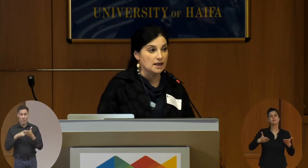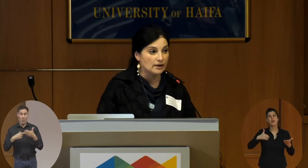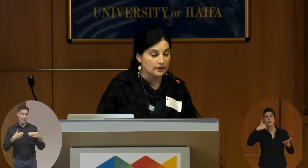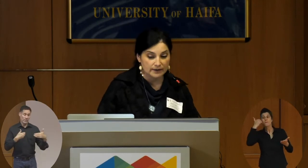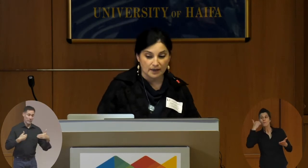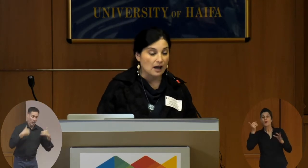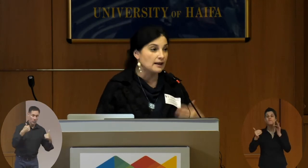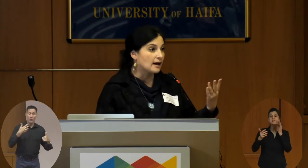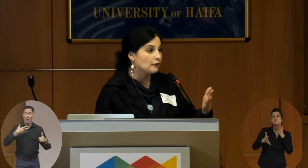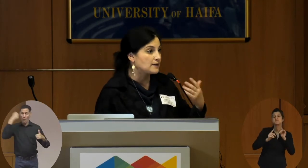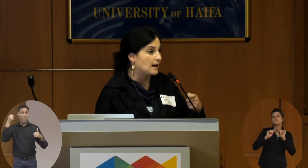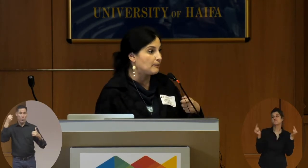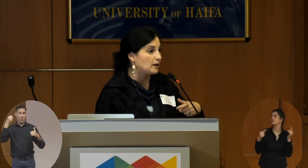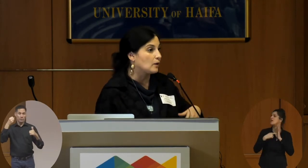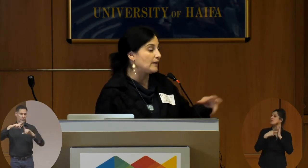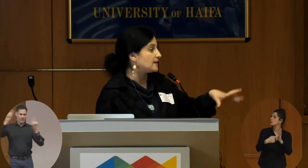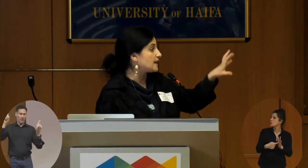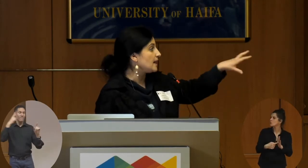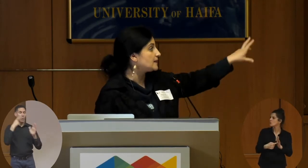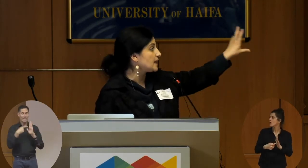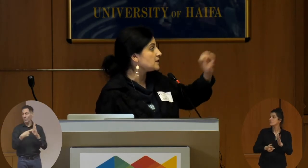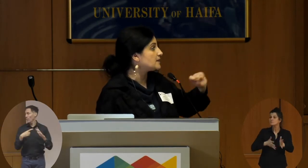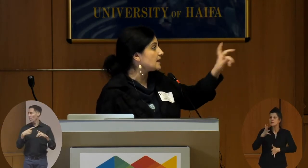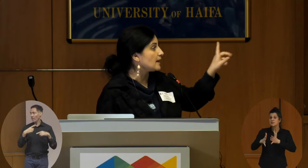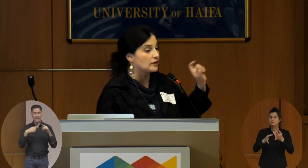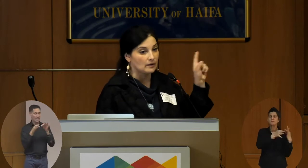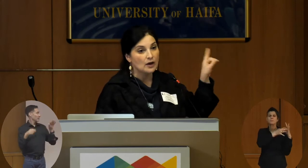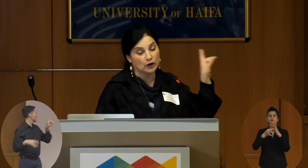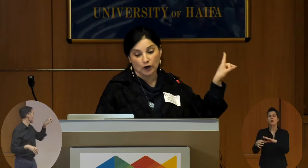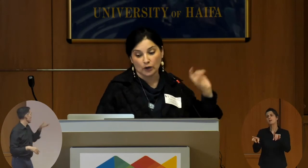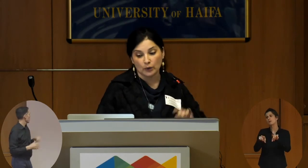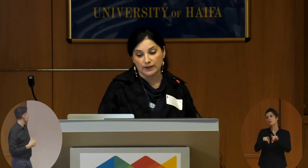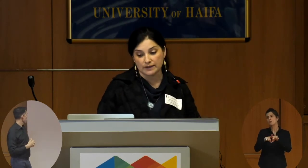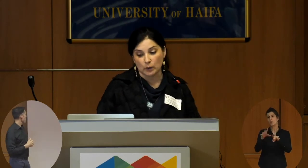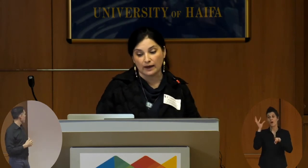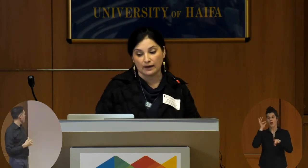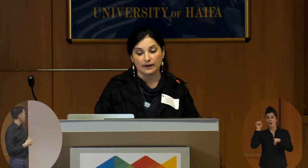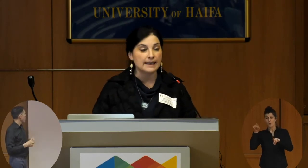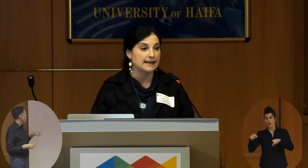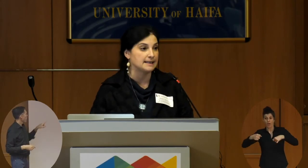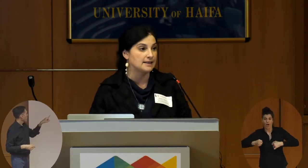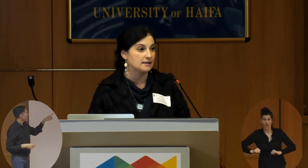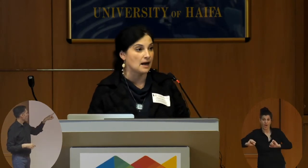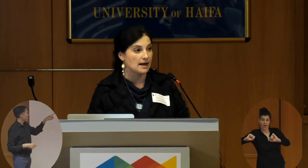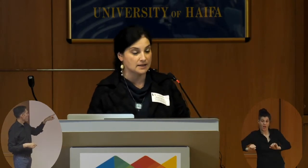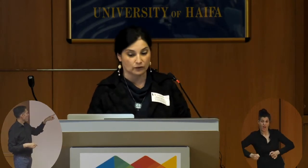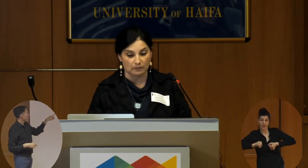signers like for example when they sign the sentence like the girl who is swinging is eating ice cream